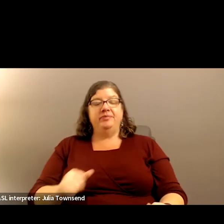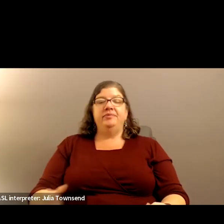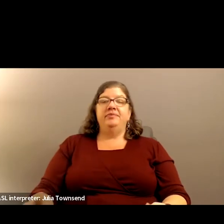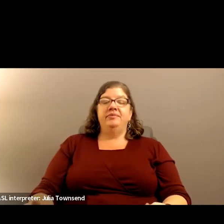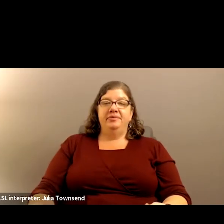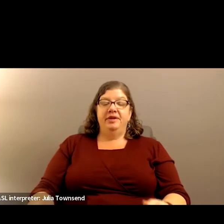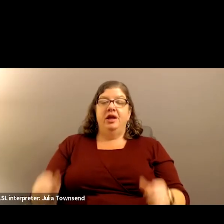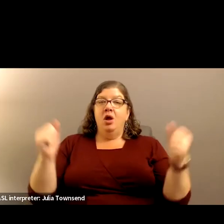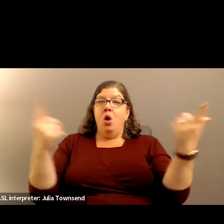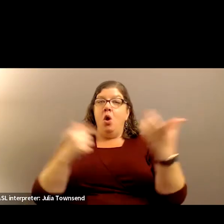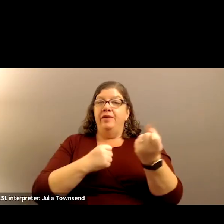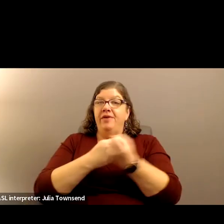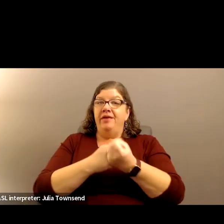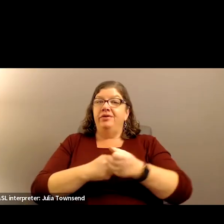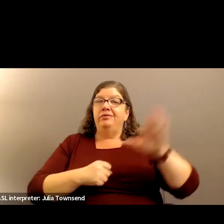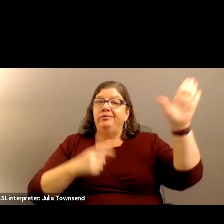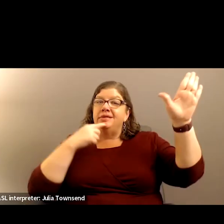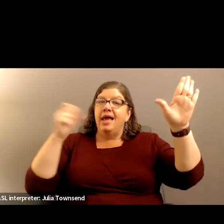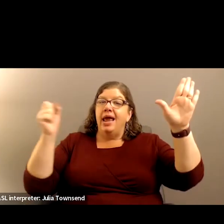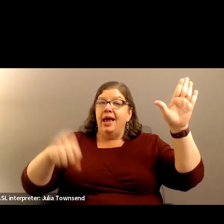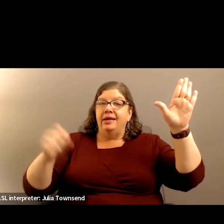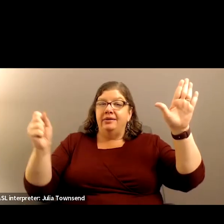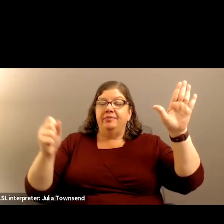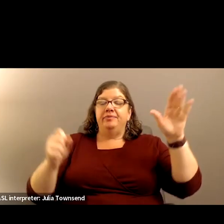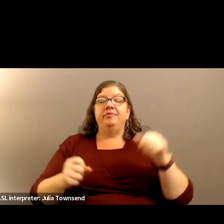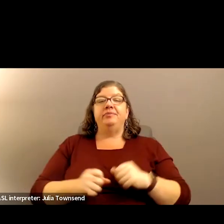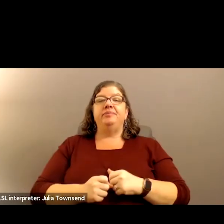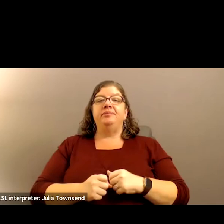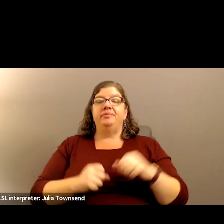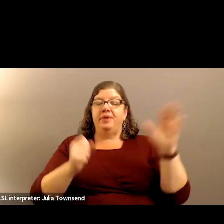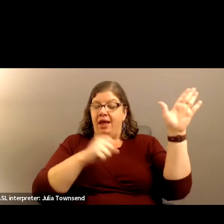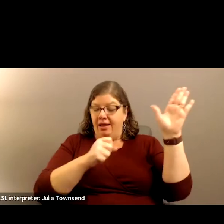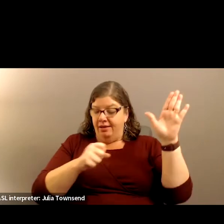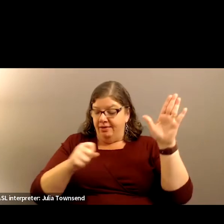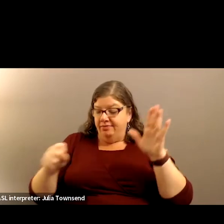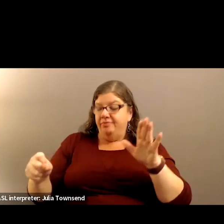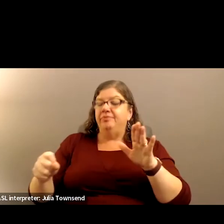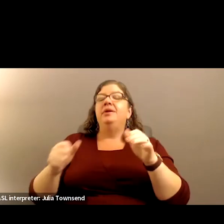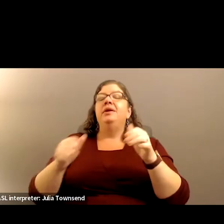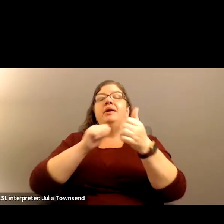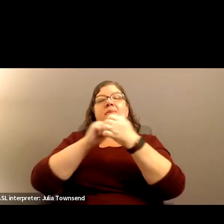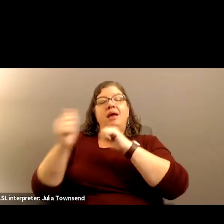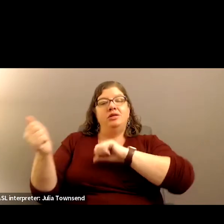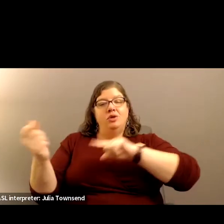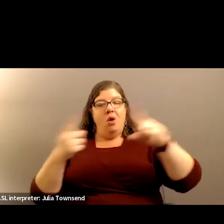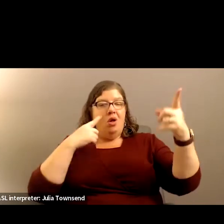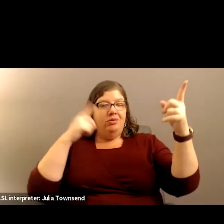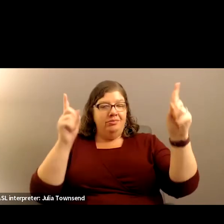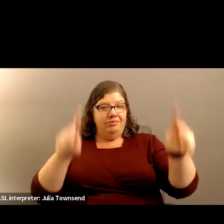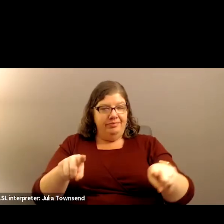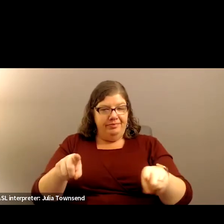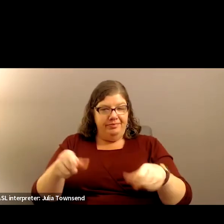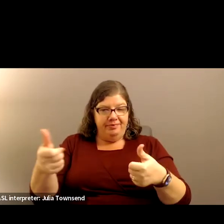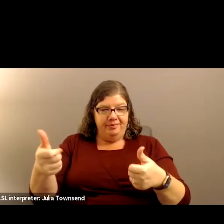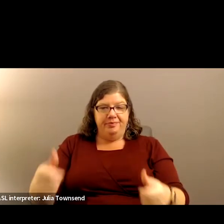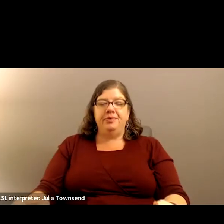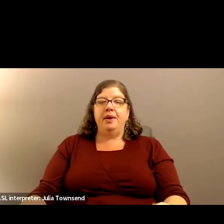Okay. All in favor, please raise your hand and say aye. Aye. Okay. Thank you. Passes unanimously. very much.